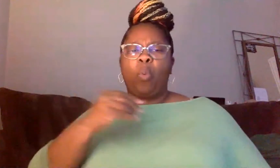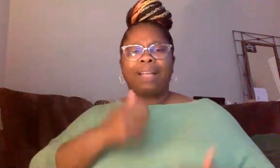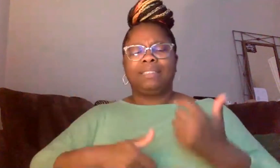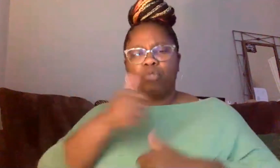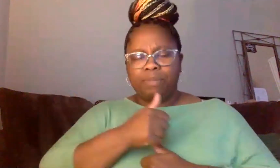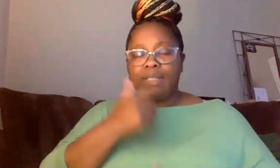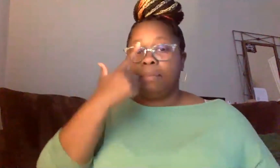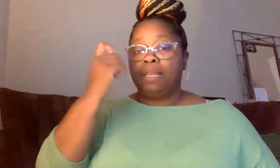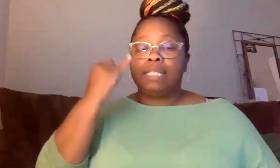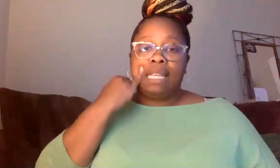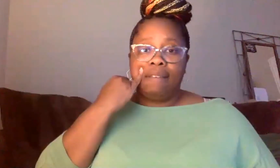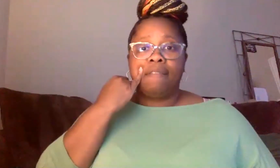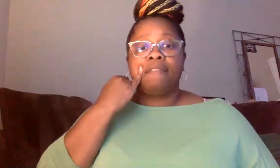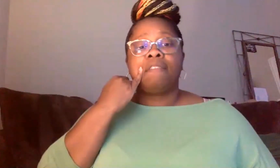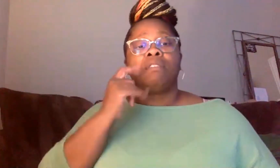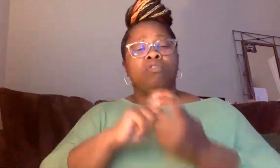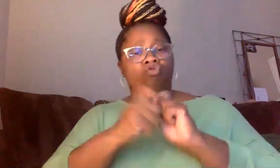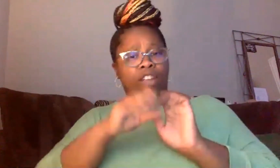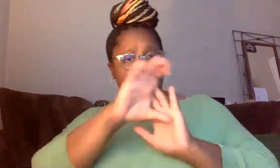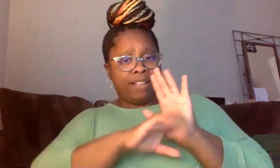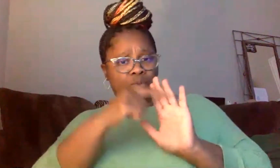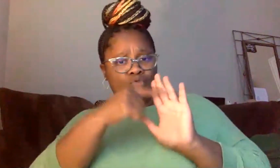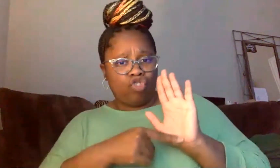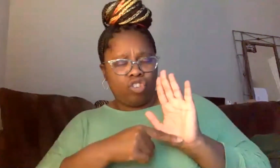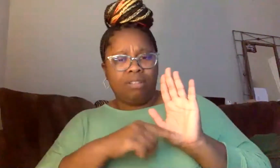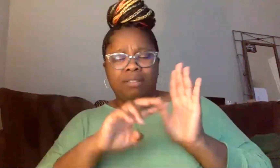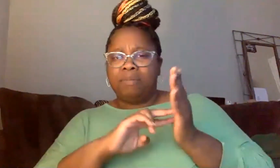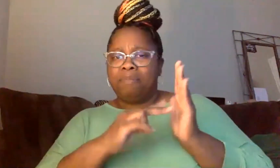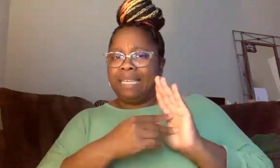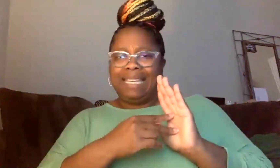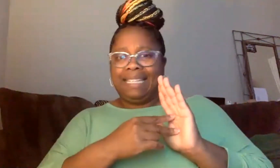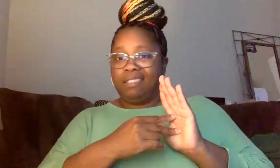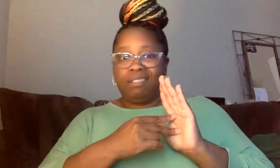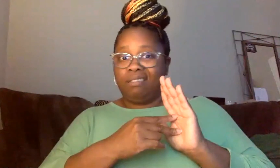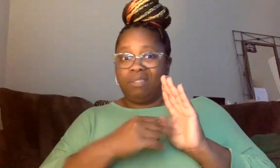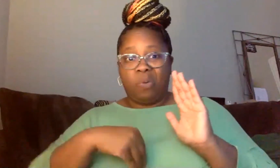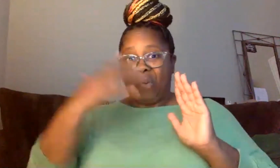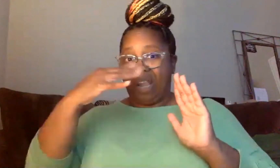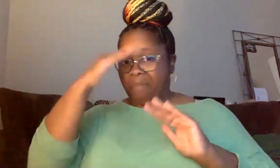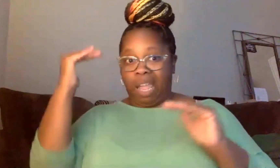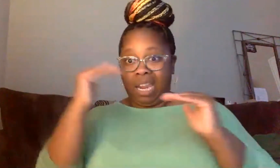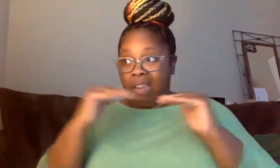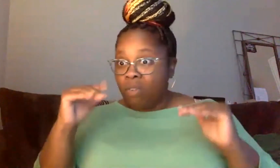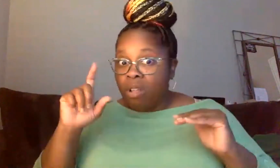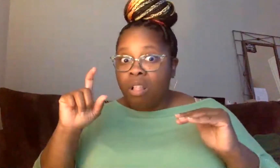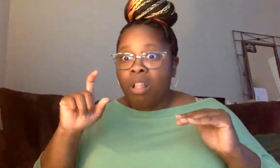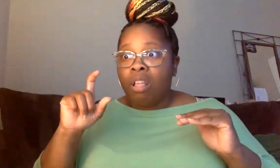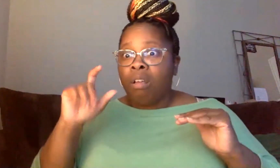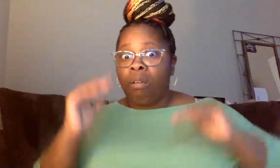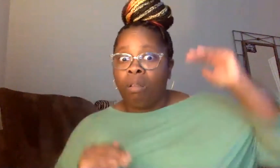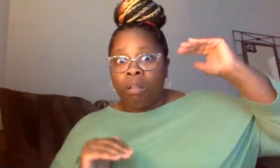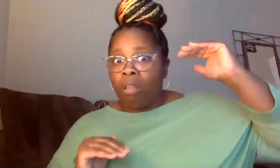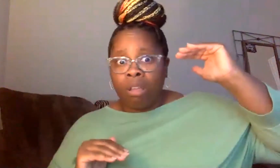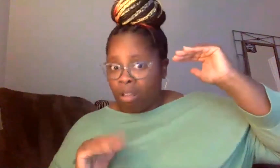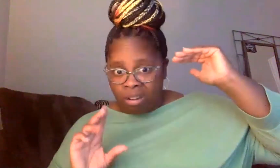that if they want to change these issues, that no, no superiority will, no superiority will exist anymore. That everything will actually be equal, that they